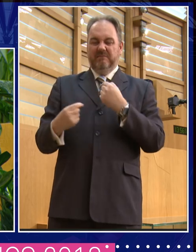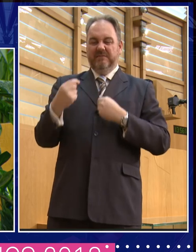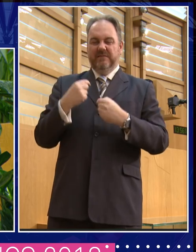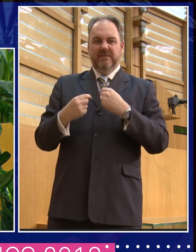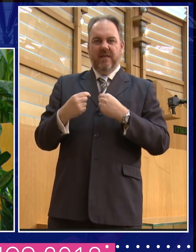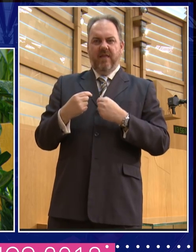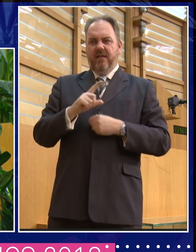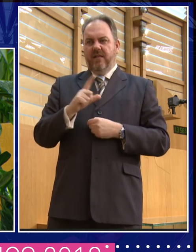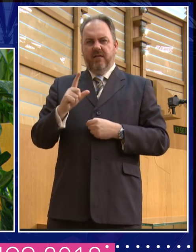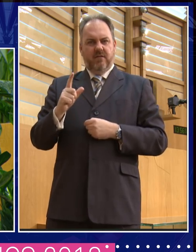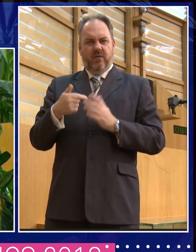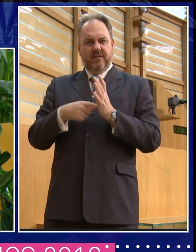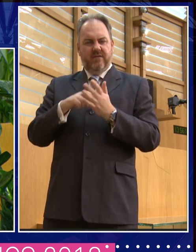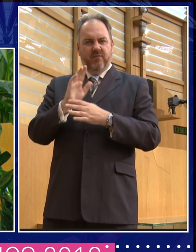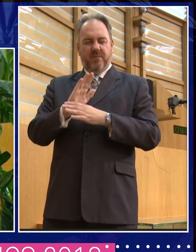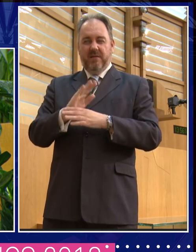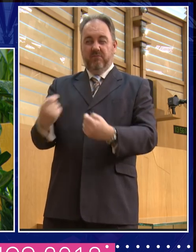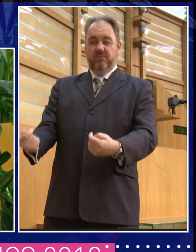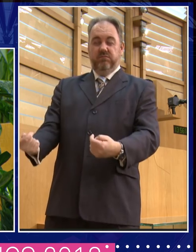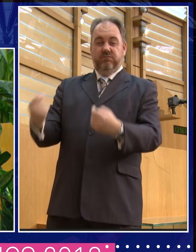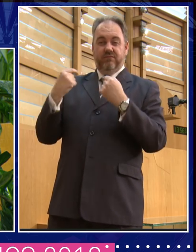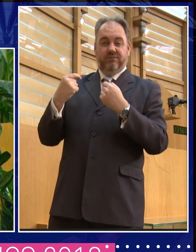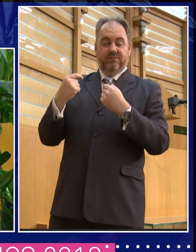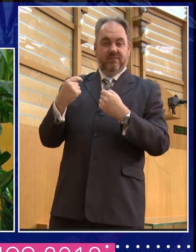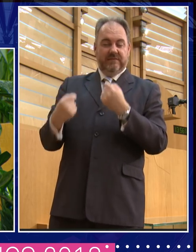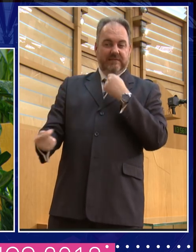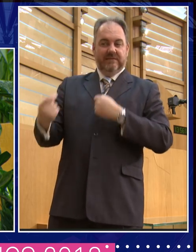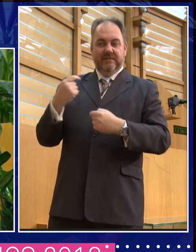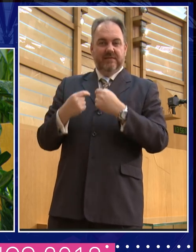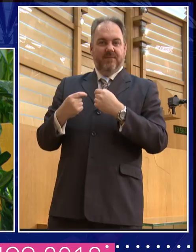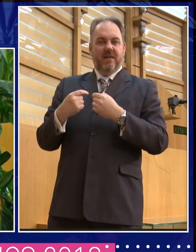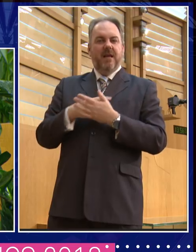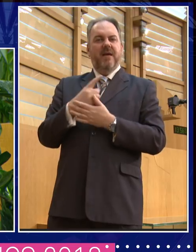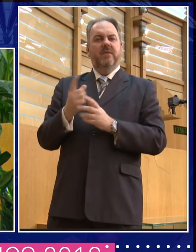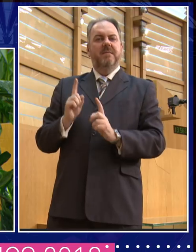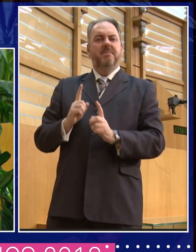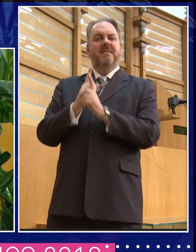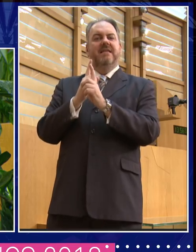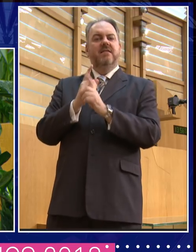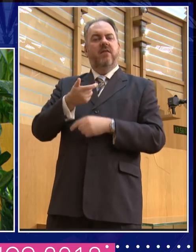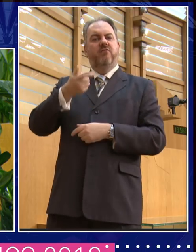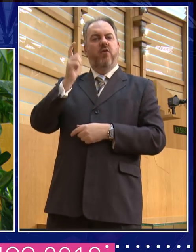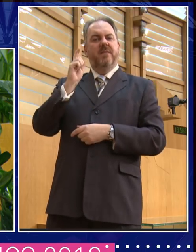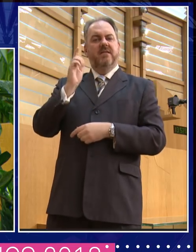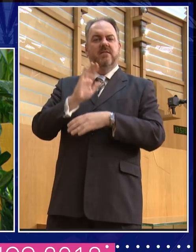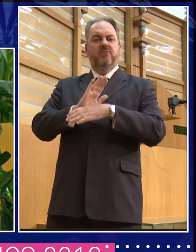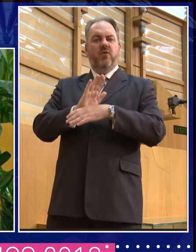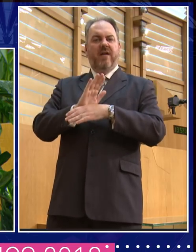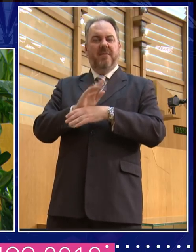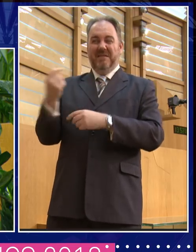really went to town when we did a series, Meet the Romans, about everyday life in the Roman Empire afterwards. And it